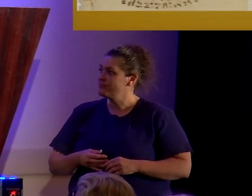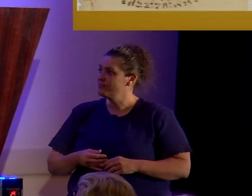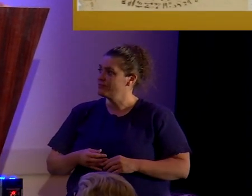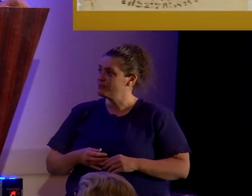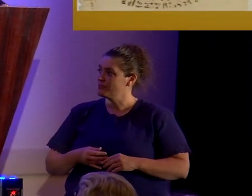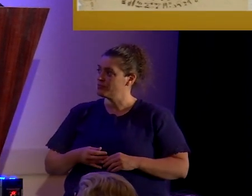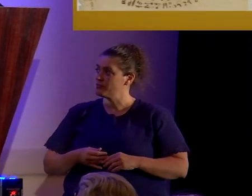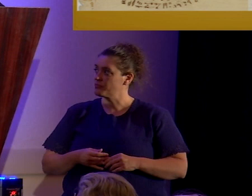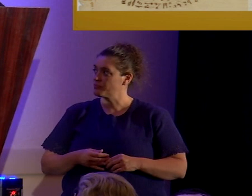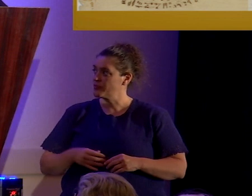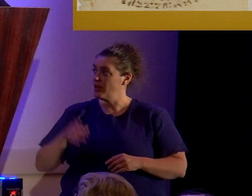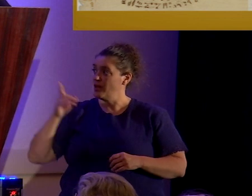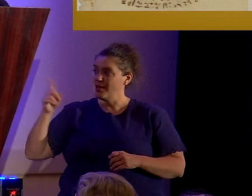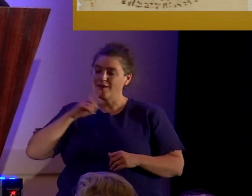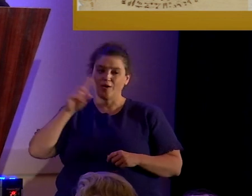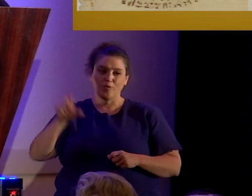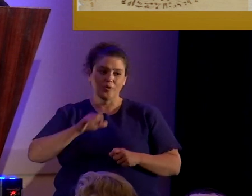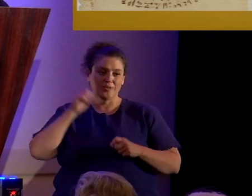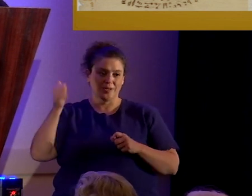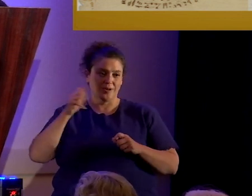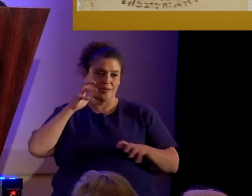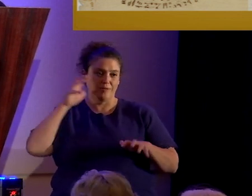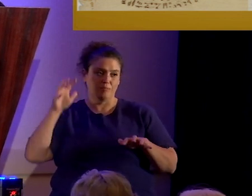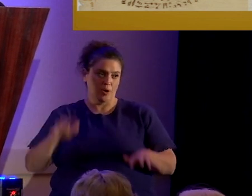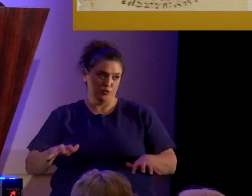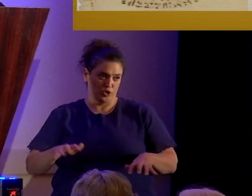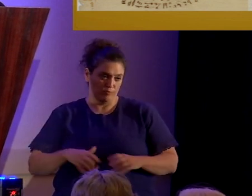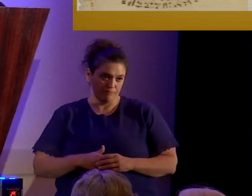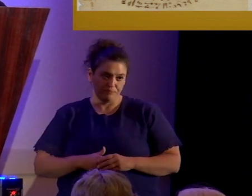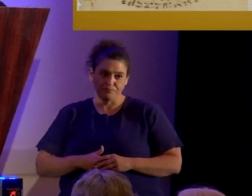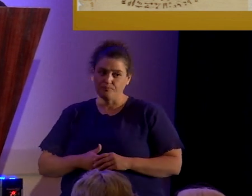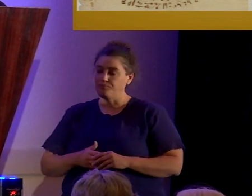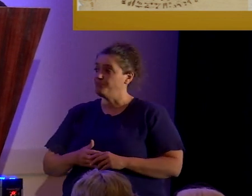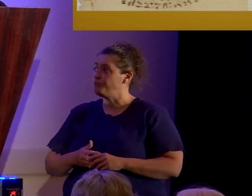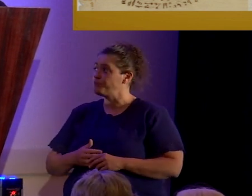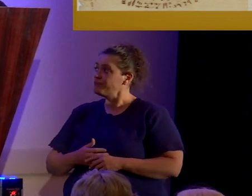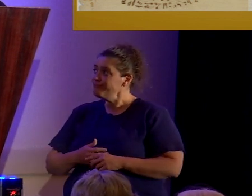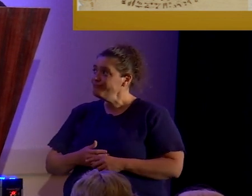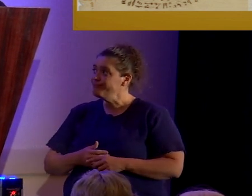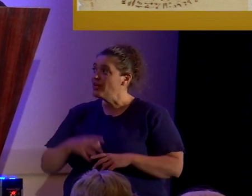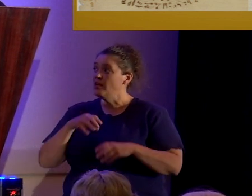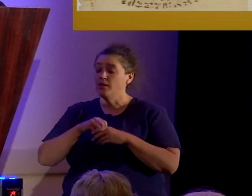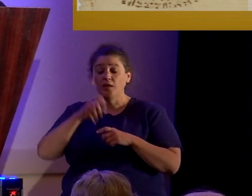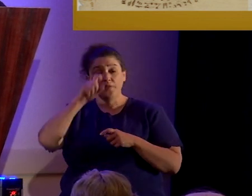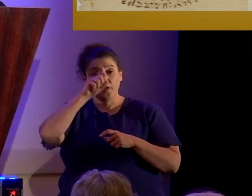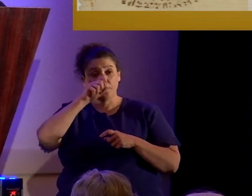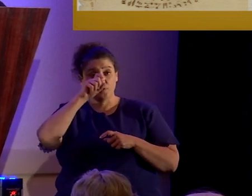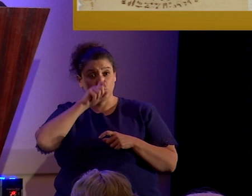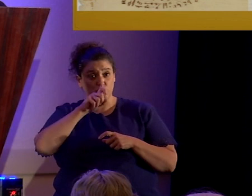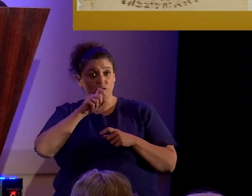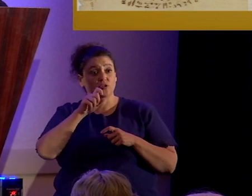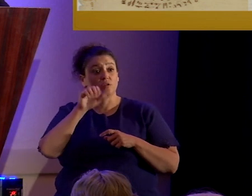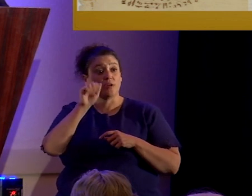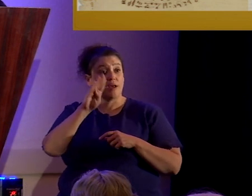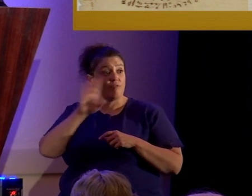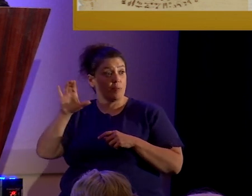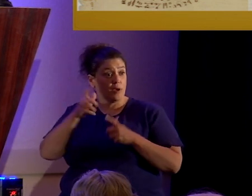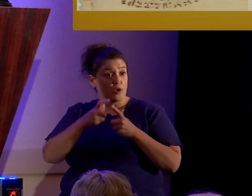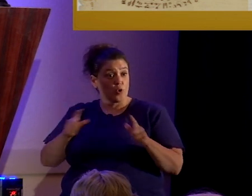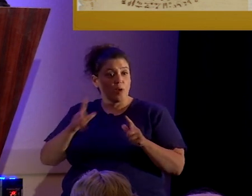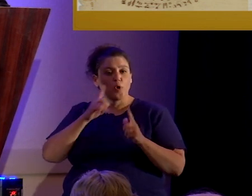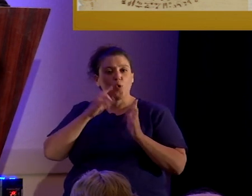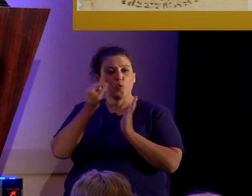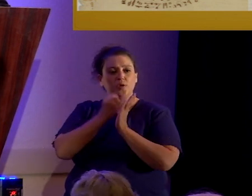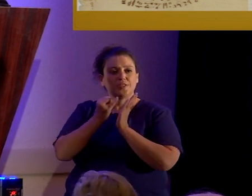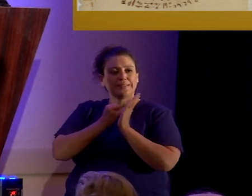Here was a bombshell, another bombshell. In the Egyptian alphabet and grammar was a sketch of the